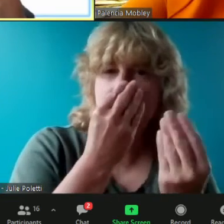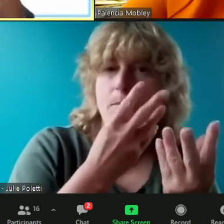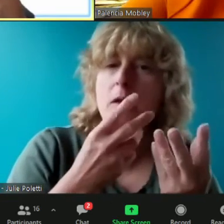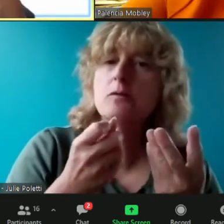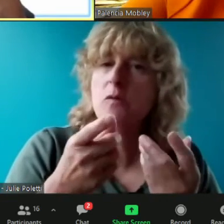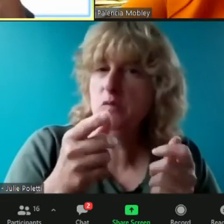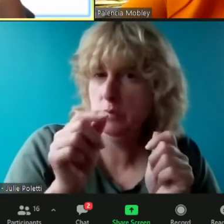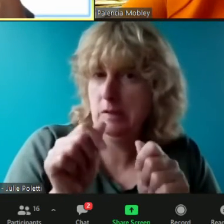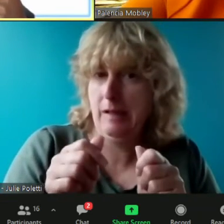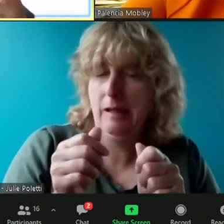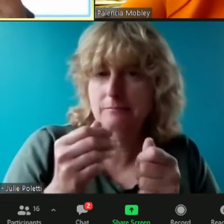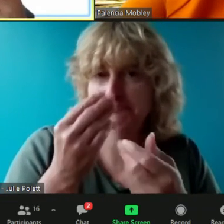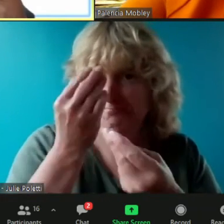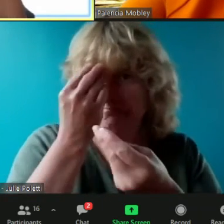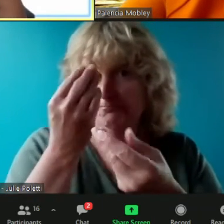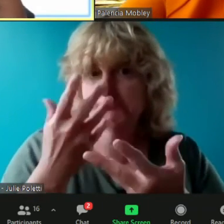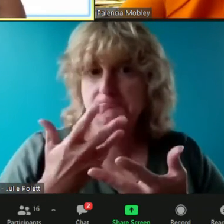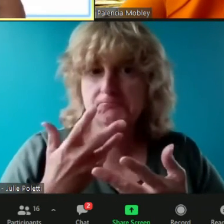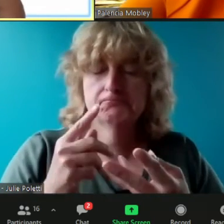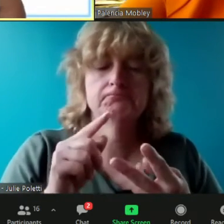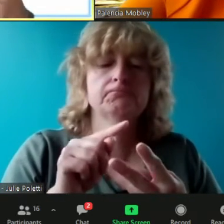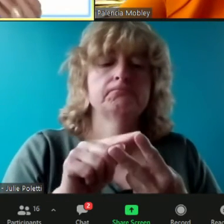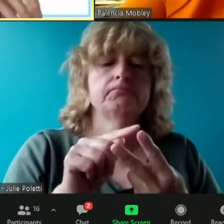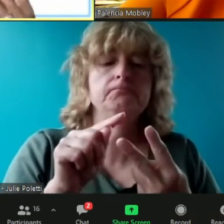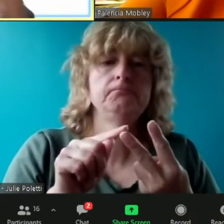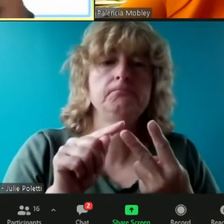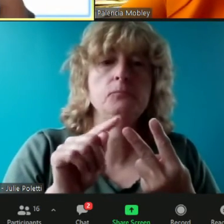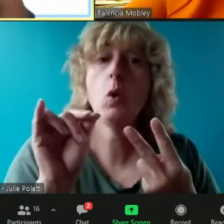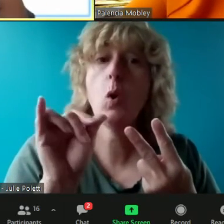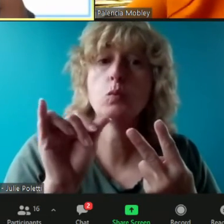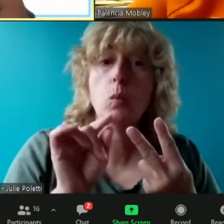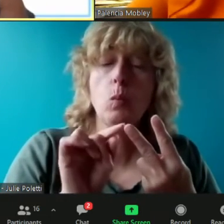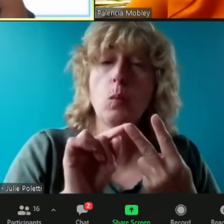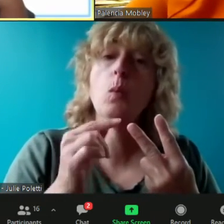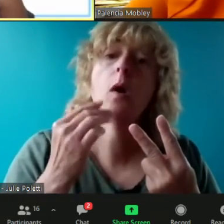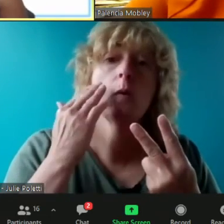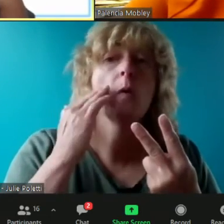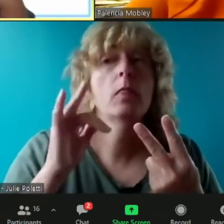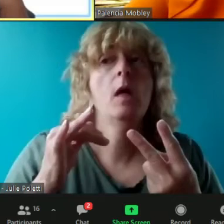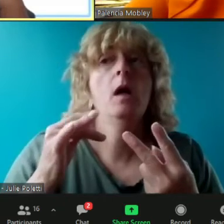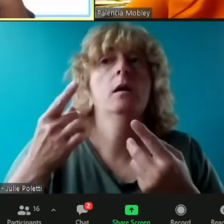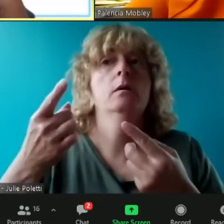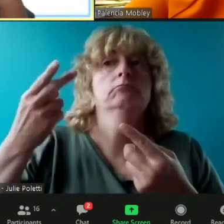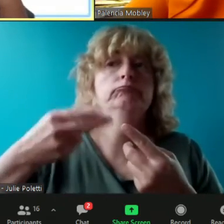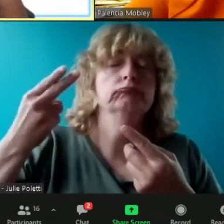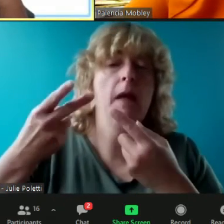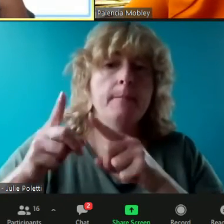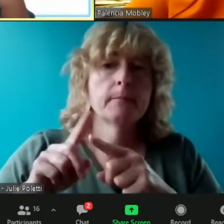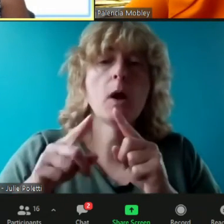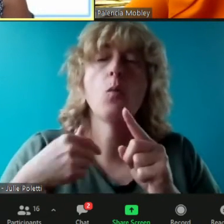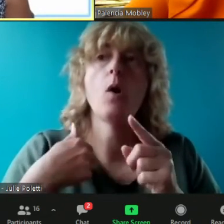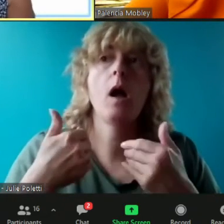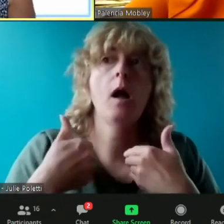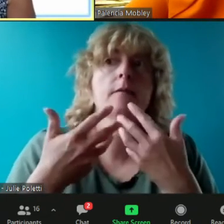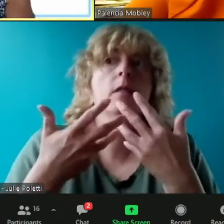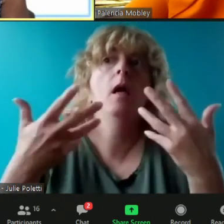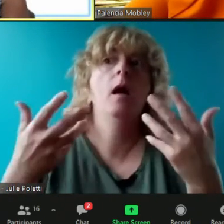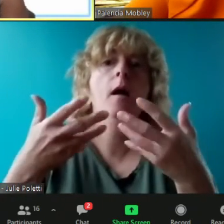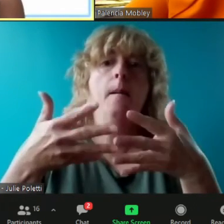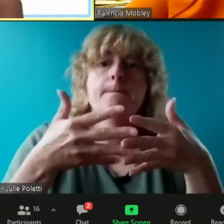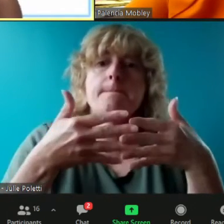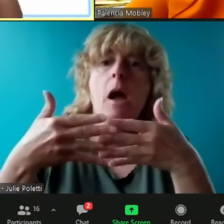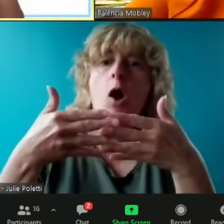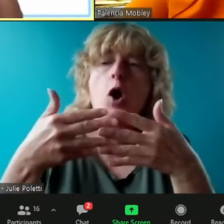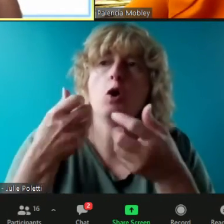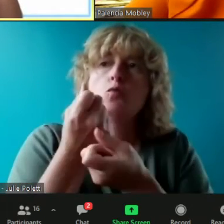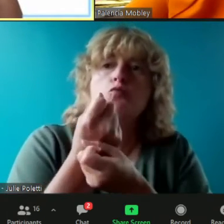unprecedented event um and but we also know we've gotten significant american rescue act dollars in what way is